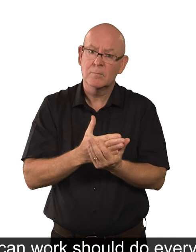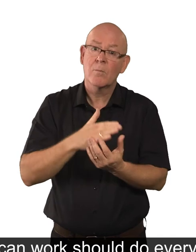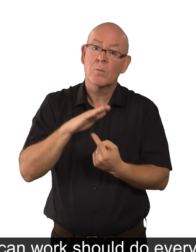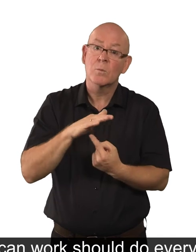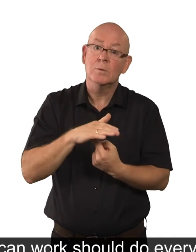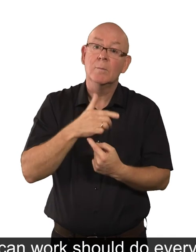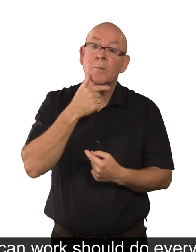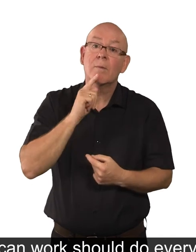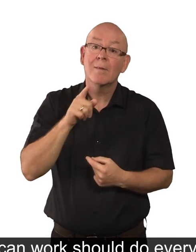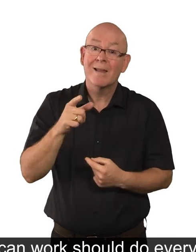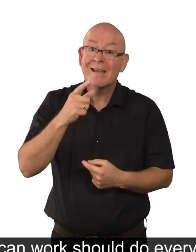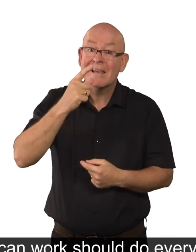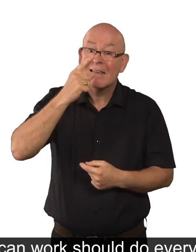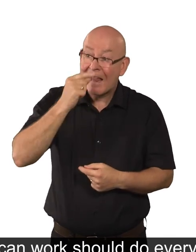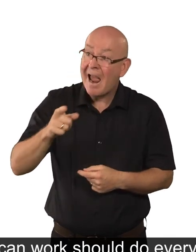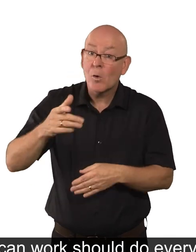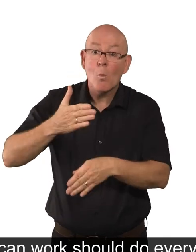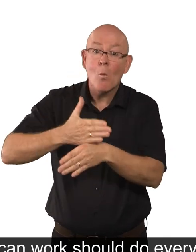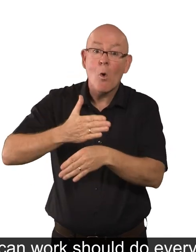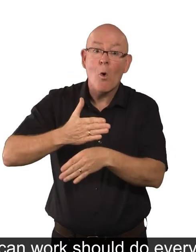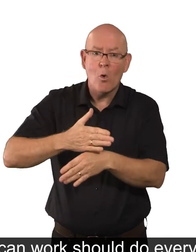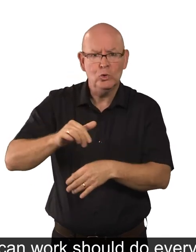should do everything that they can to get a job.